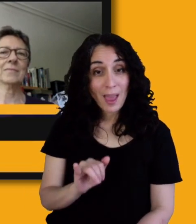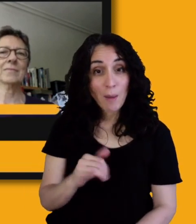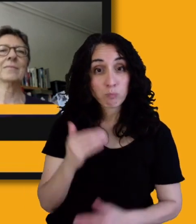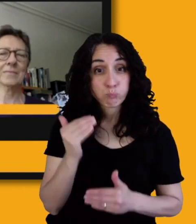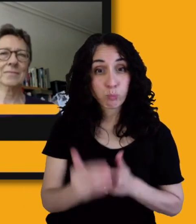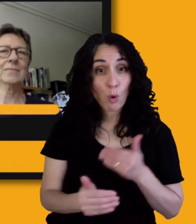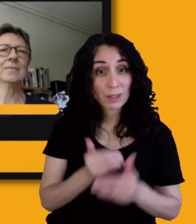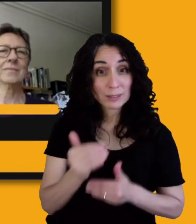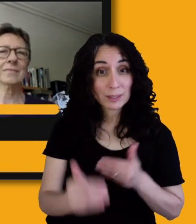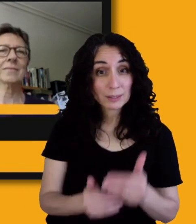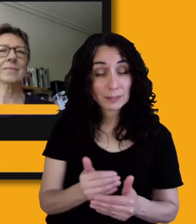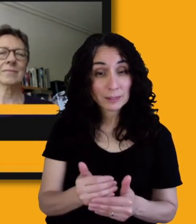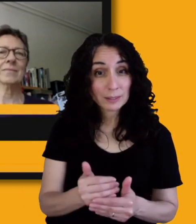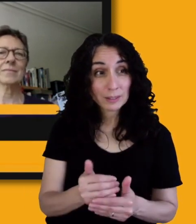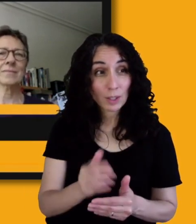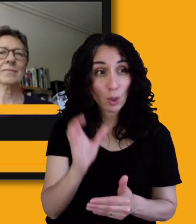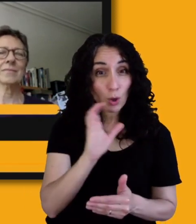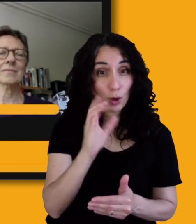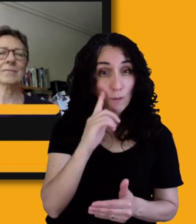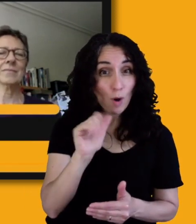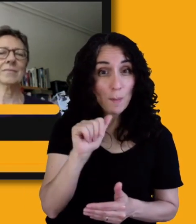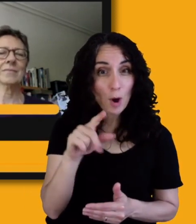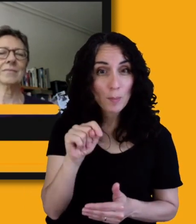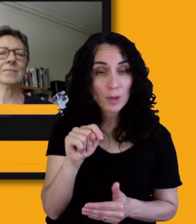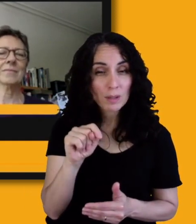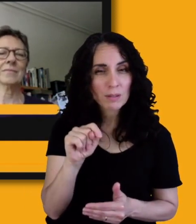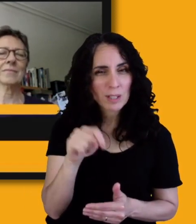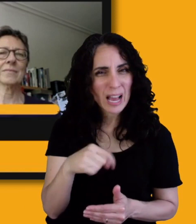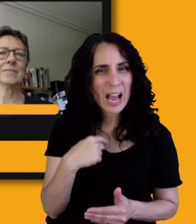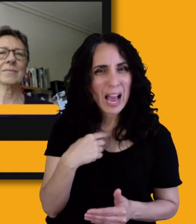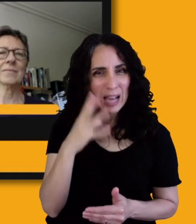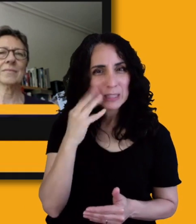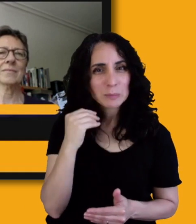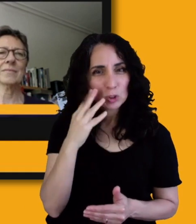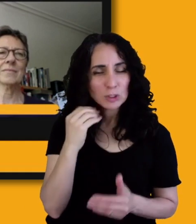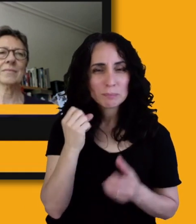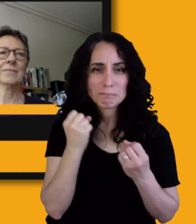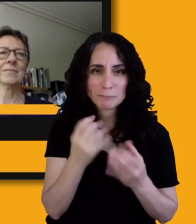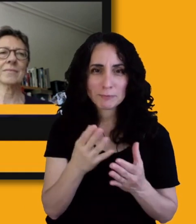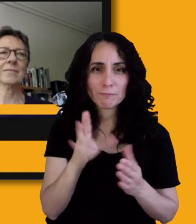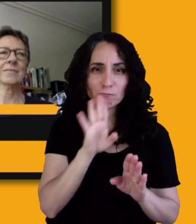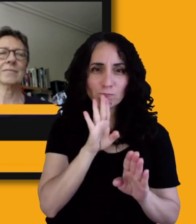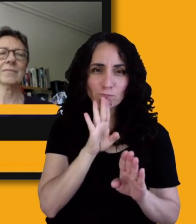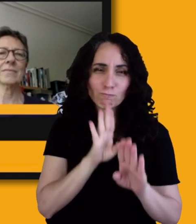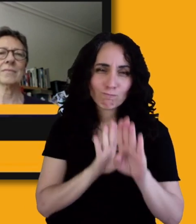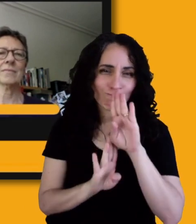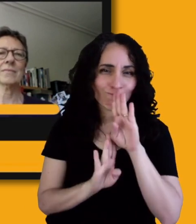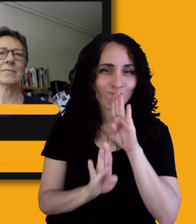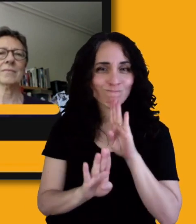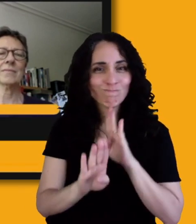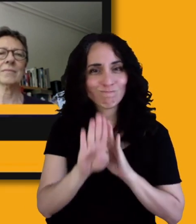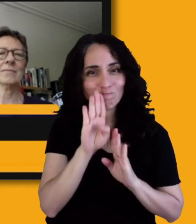process, looking for my apartment, it was extremely frustrating. It was very,